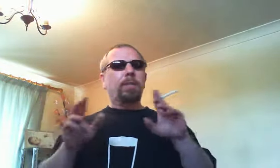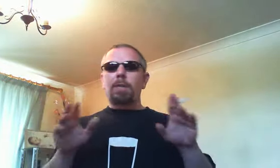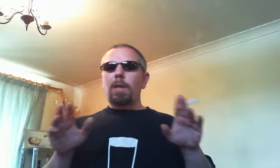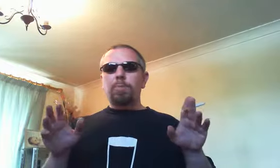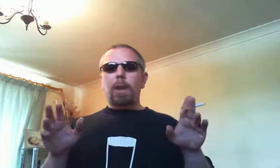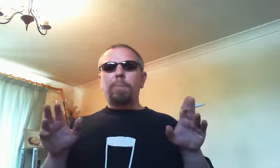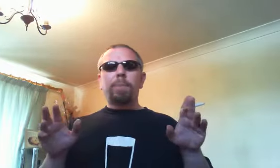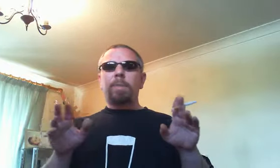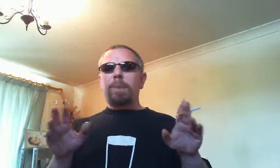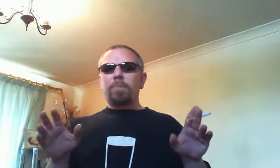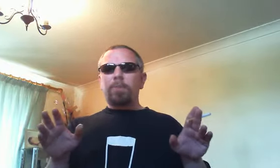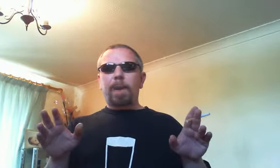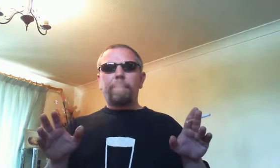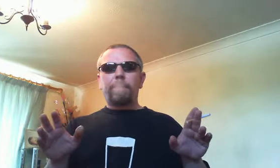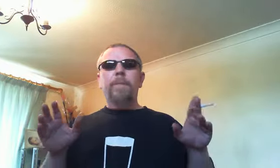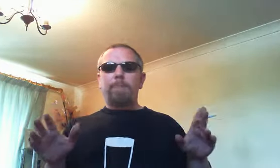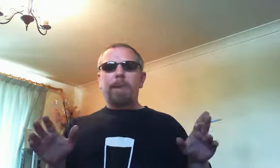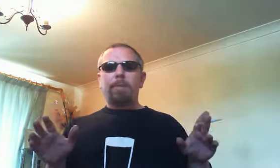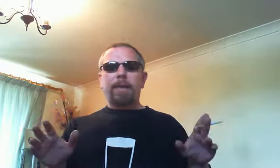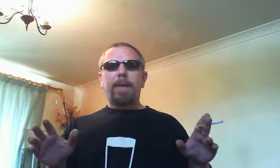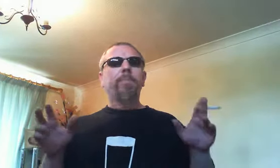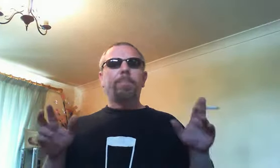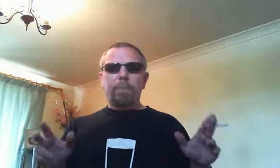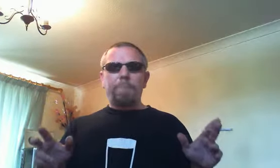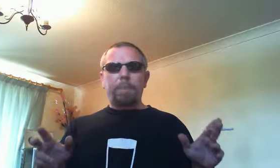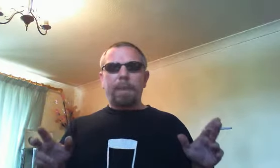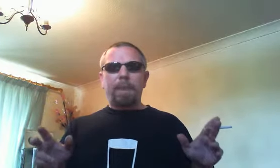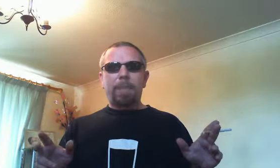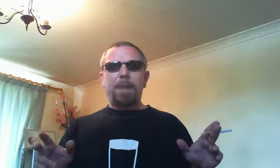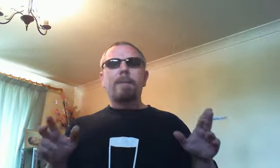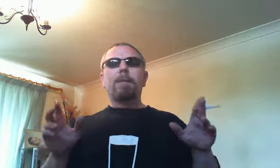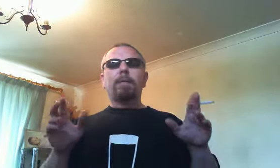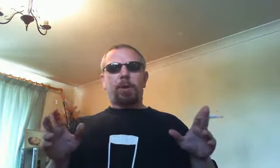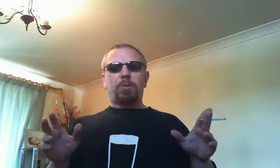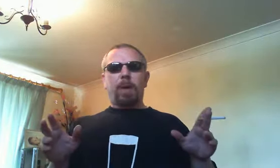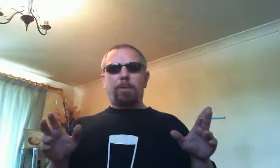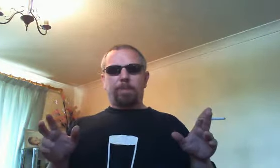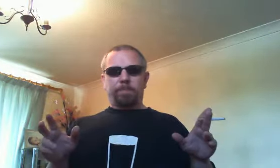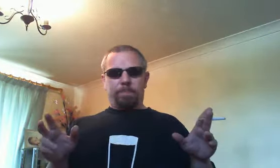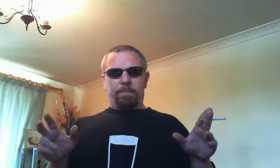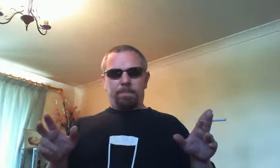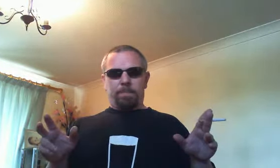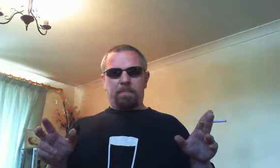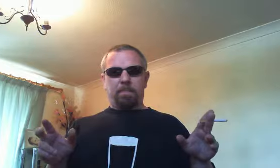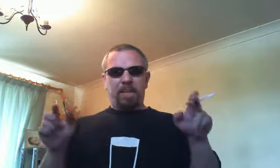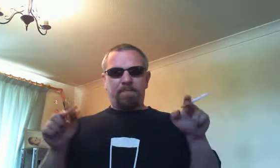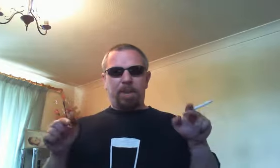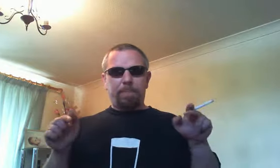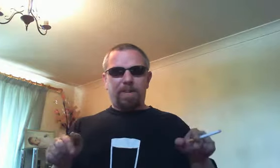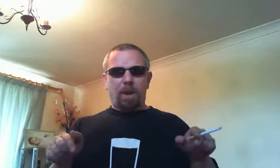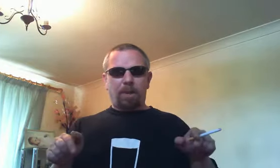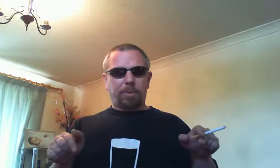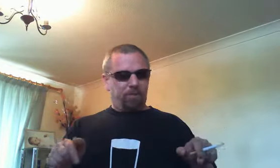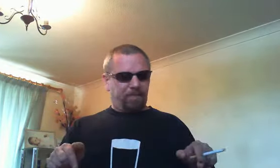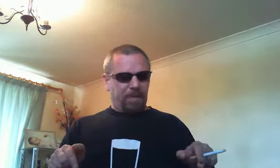don't smoke don't ever smoke it's bad for you be proven to be bad for you don't smoke but you're gonna find it bloody hard to do this trick if you